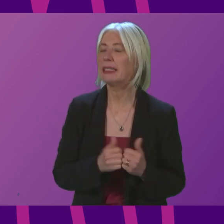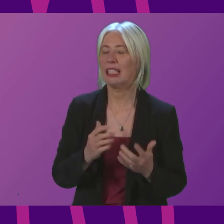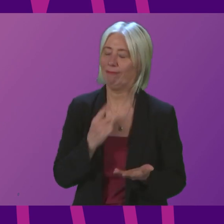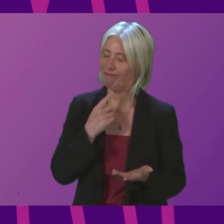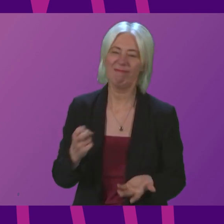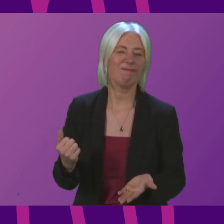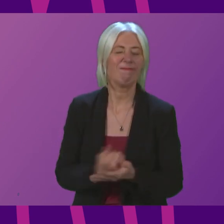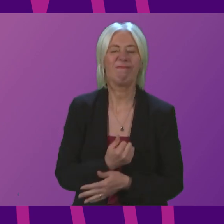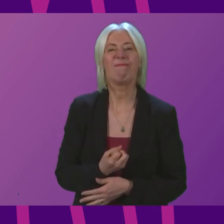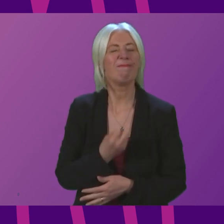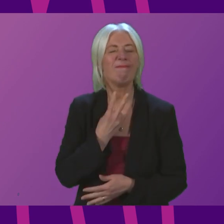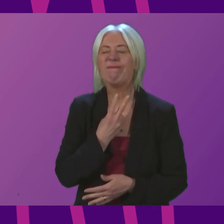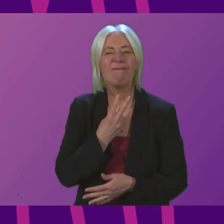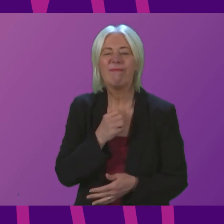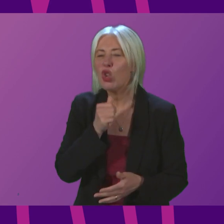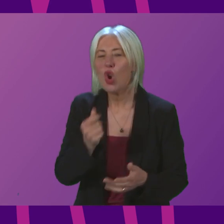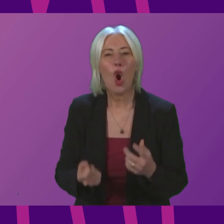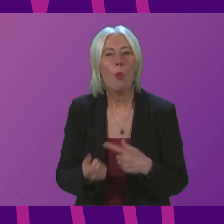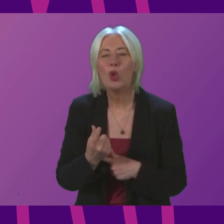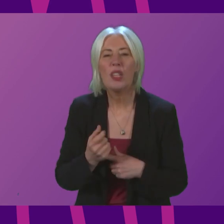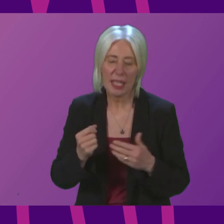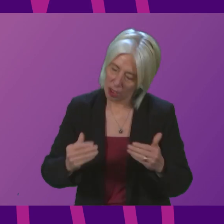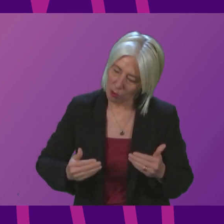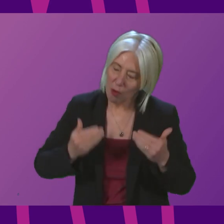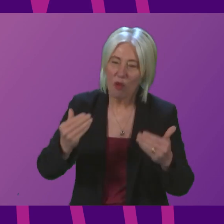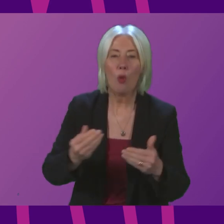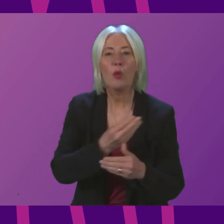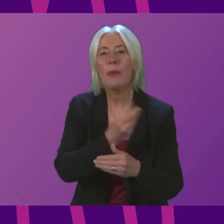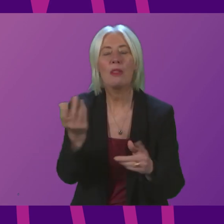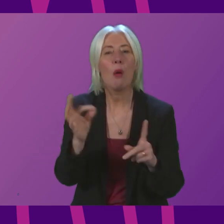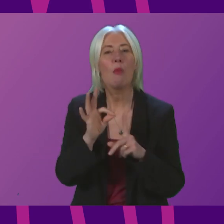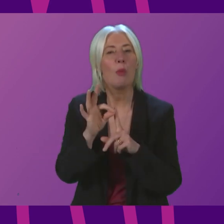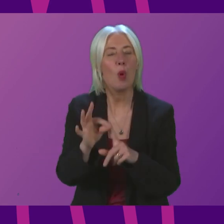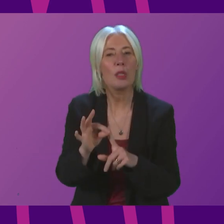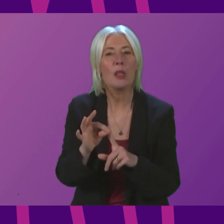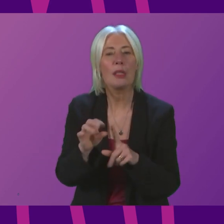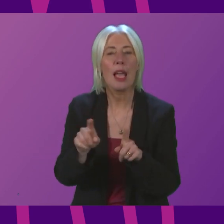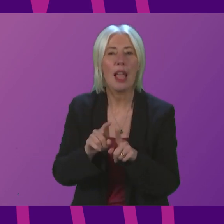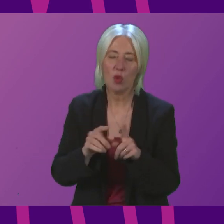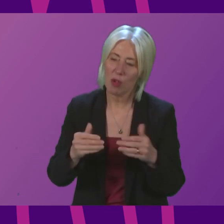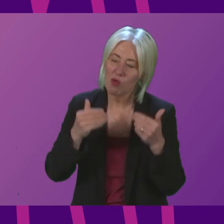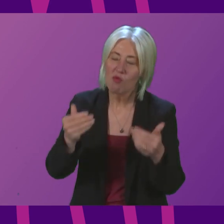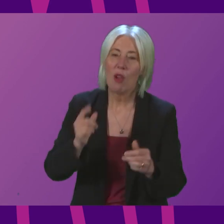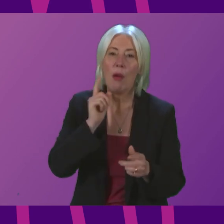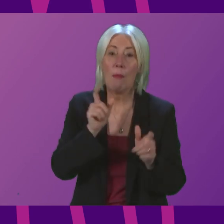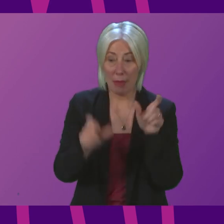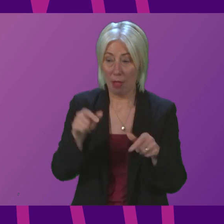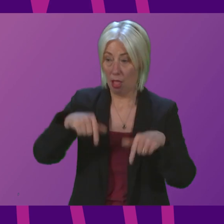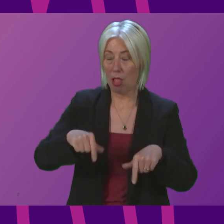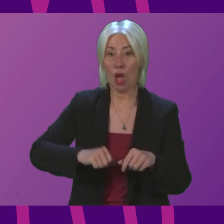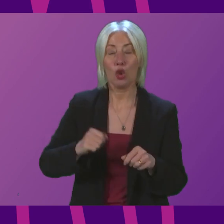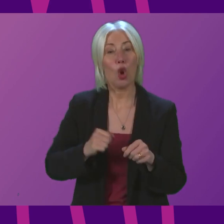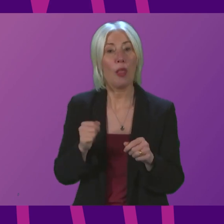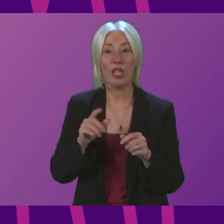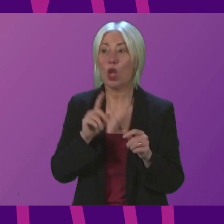that there wasn't the opportunity to take forward some of these proposals and to advance the interests of people in Scotland by the